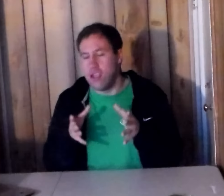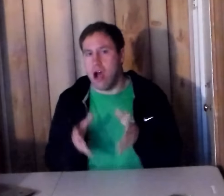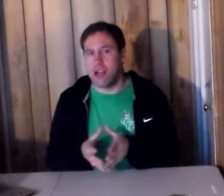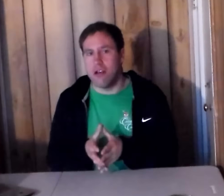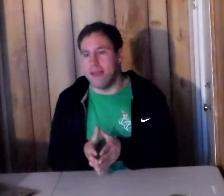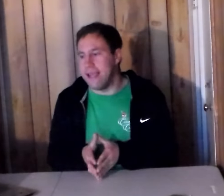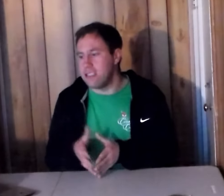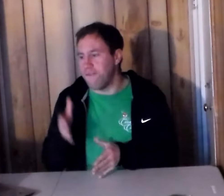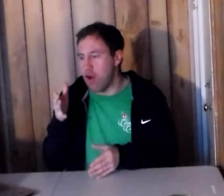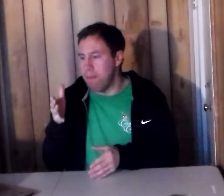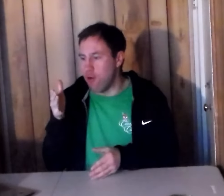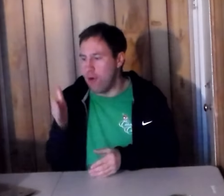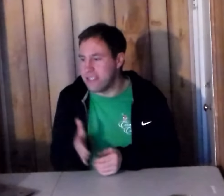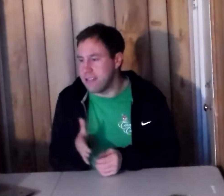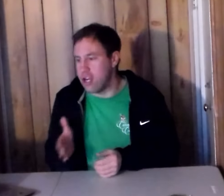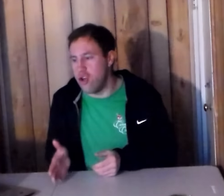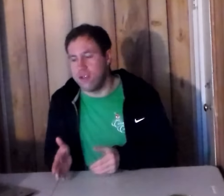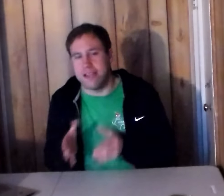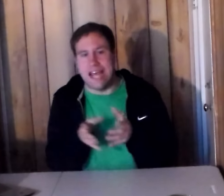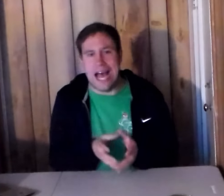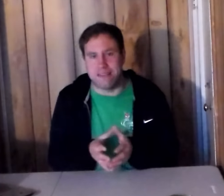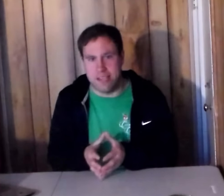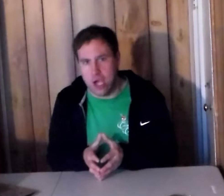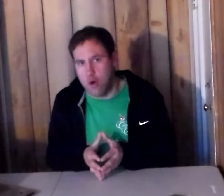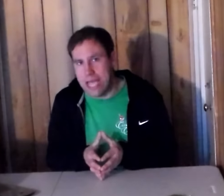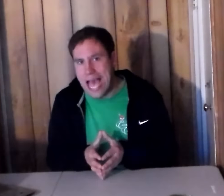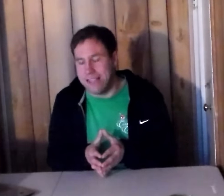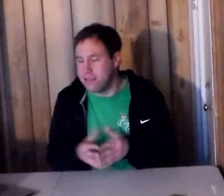the article is from WrestlingNews.co, guys.